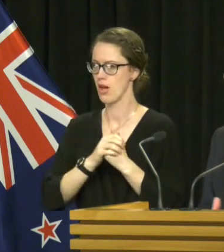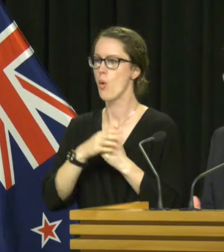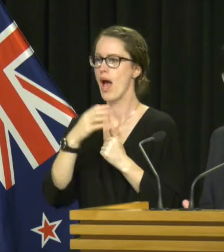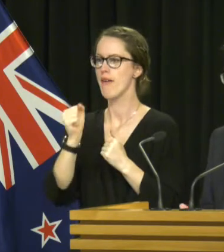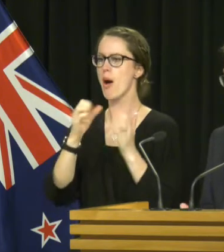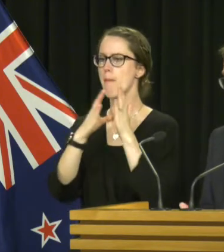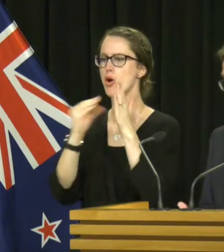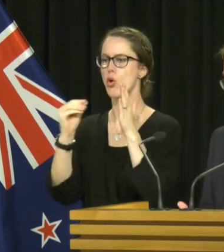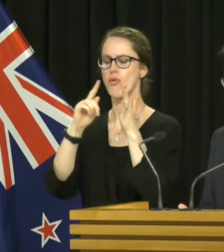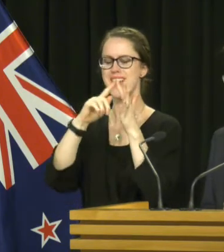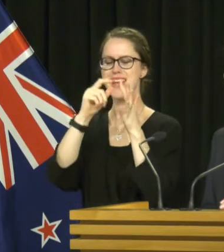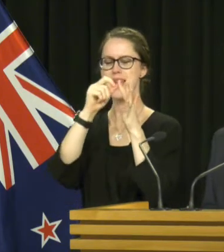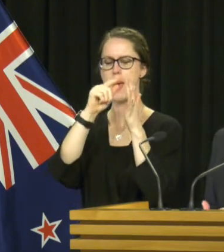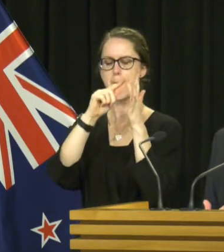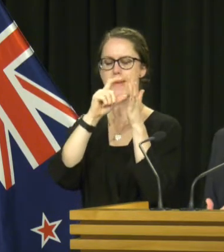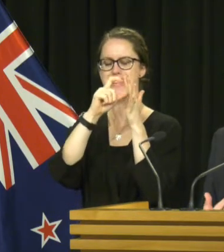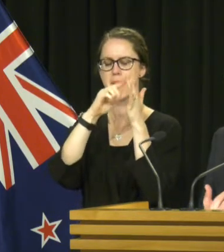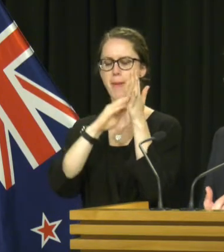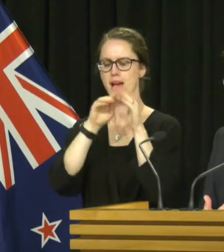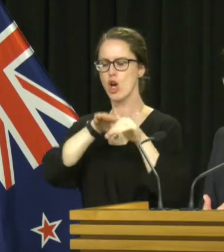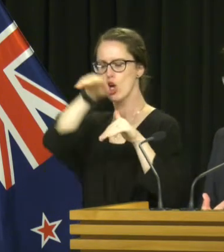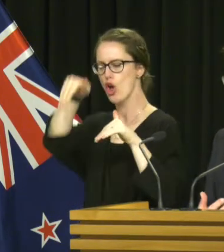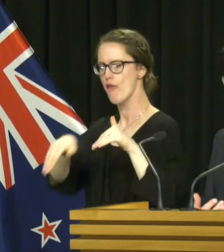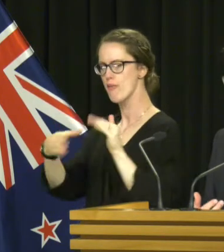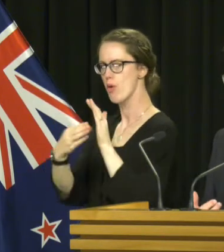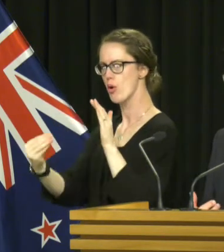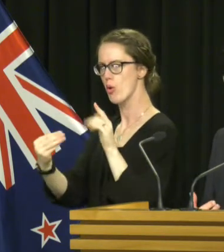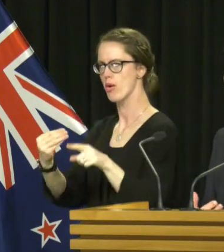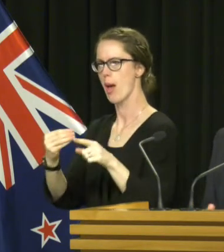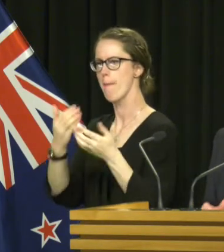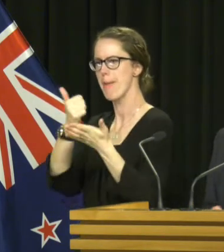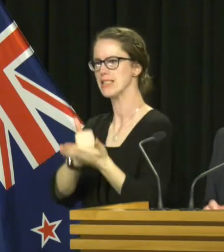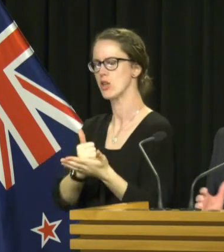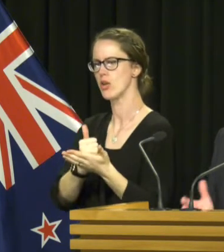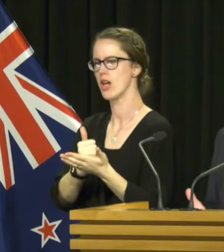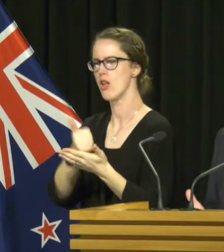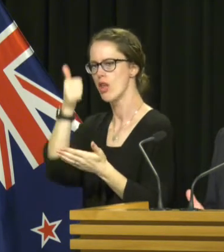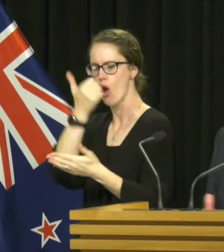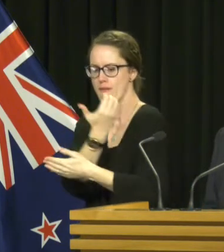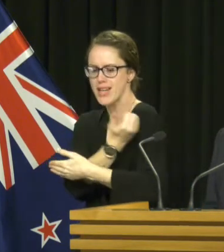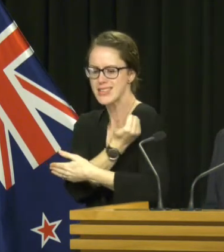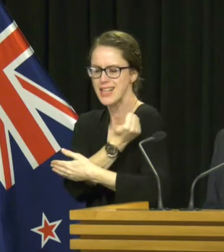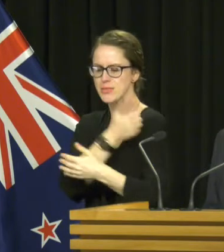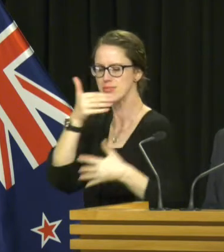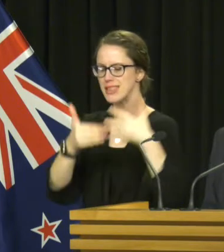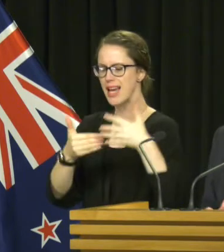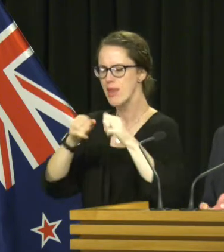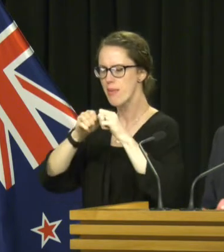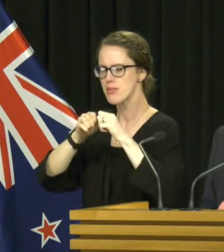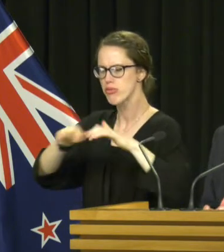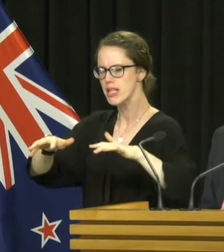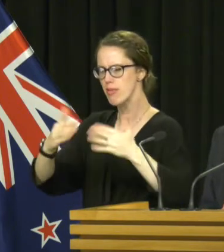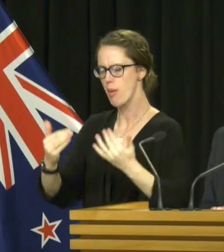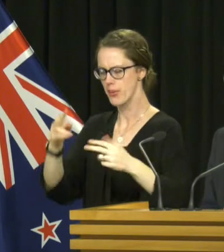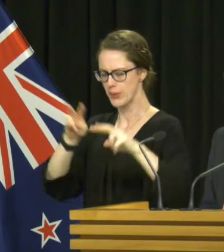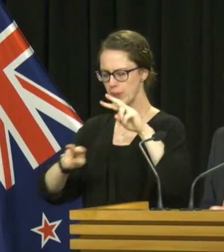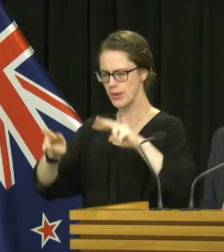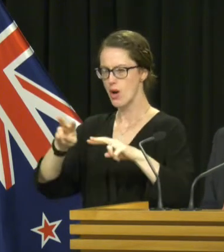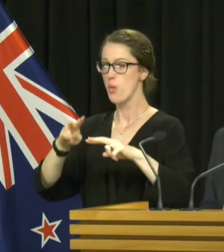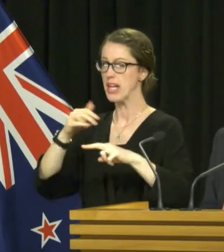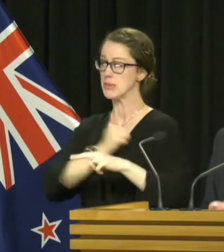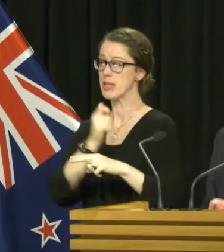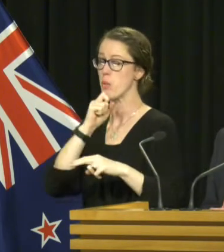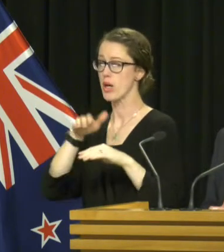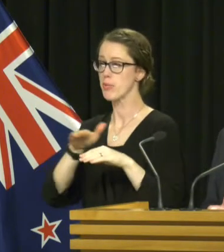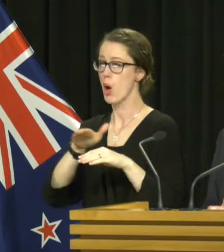model based on non-vaccination rates, the number of doses that have been delivered and the current pattern of spread. We're expecting it to keep